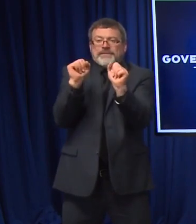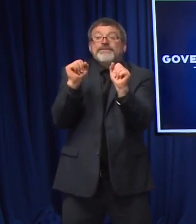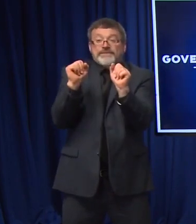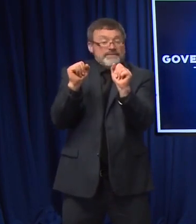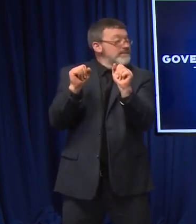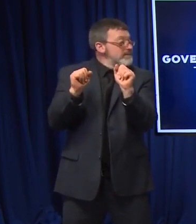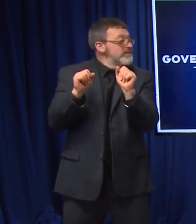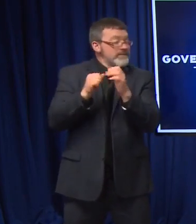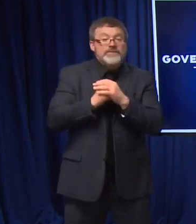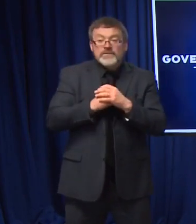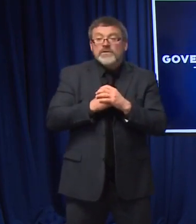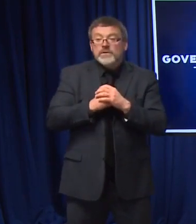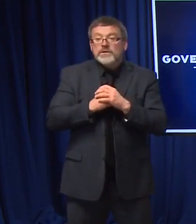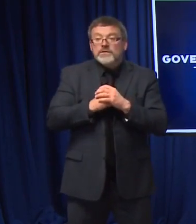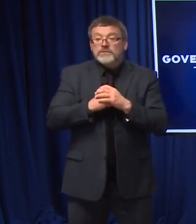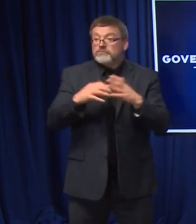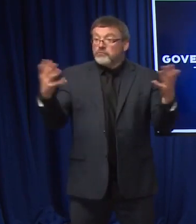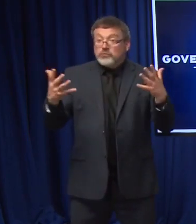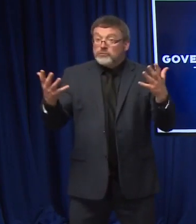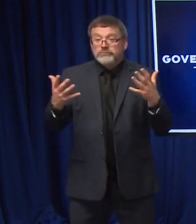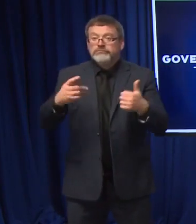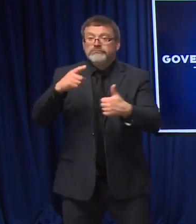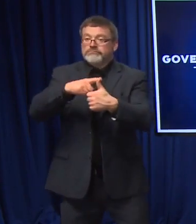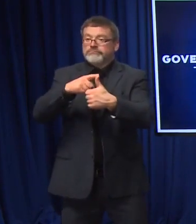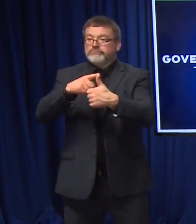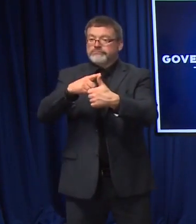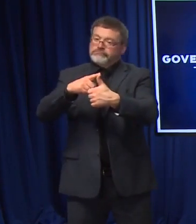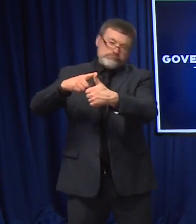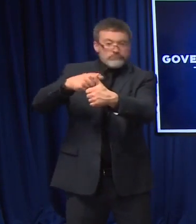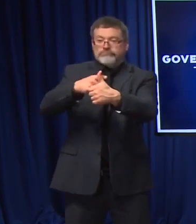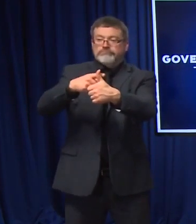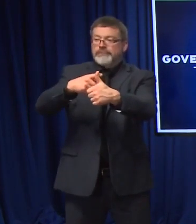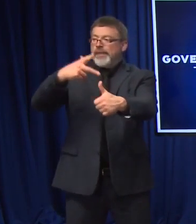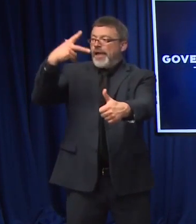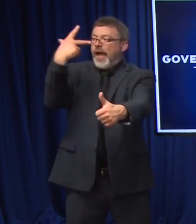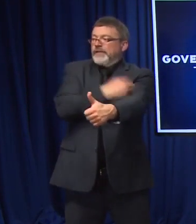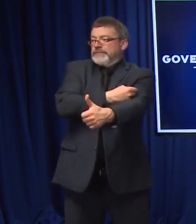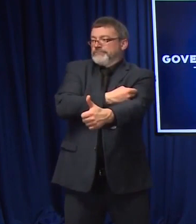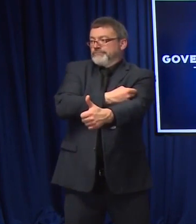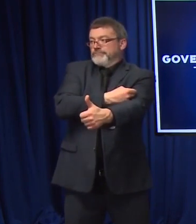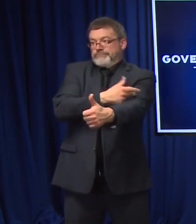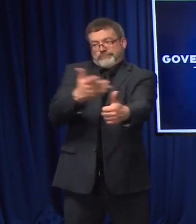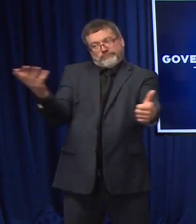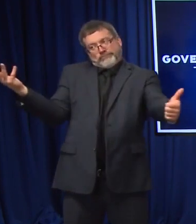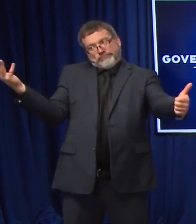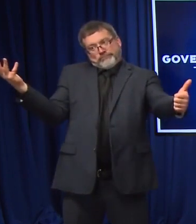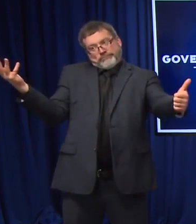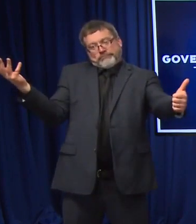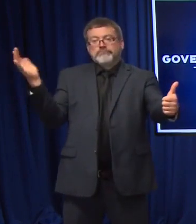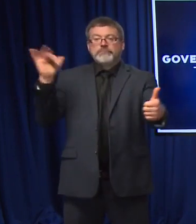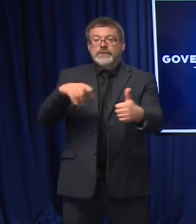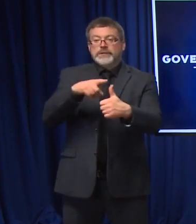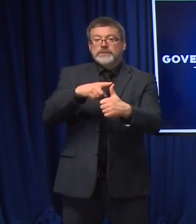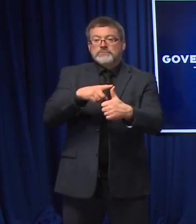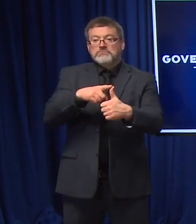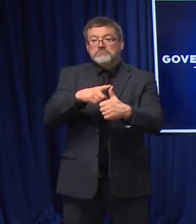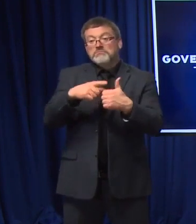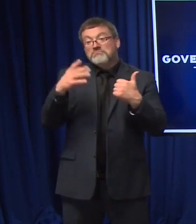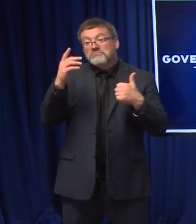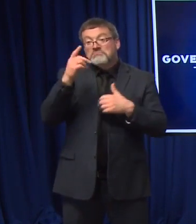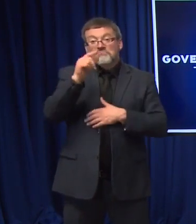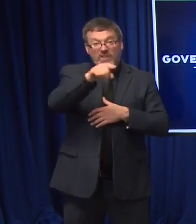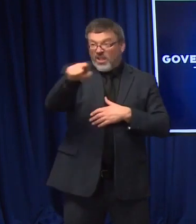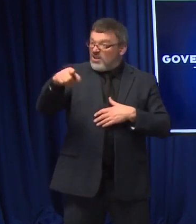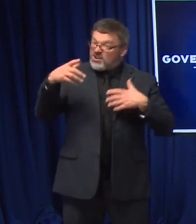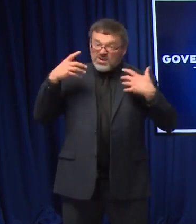best line of defense and protection is to get vaccinated. And for people that maybe have received a primary vaccine series, get a